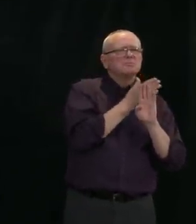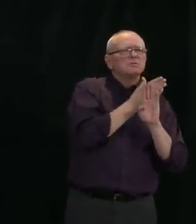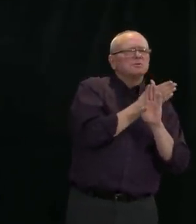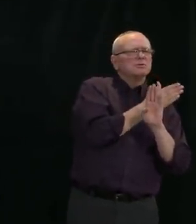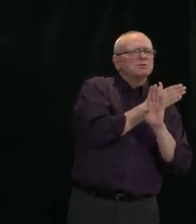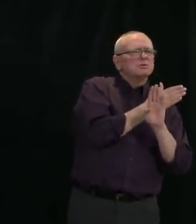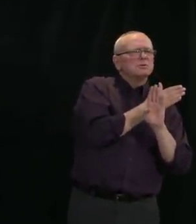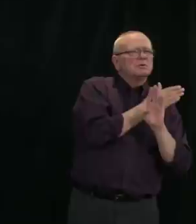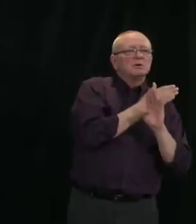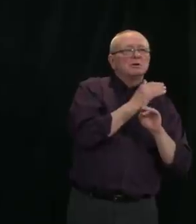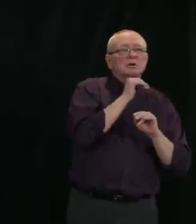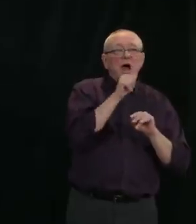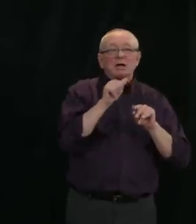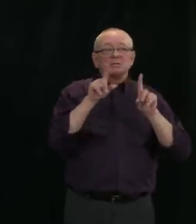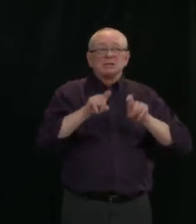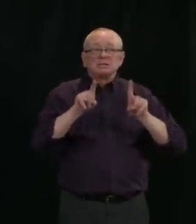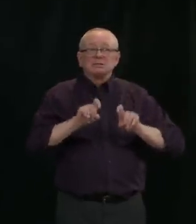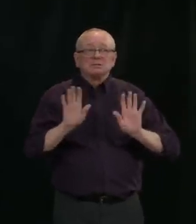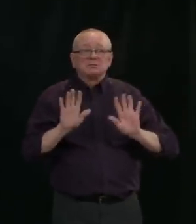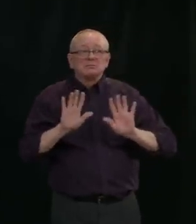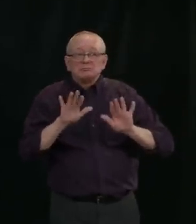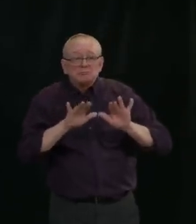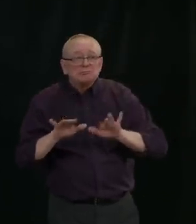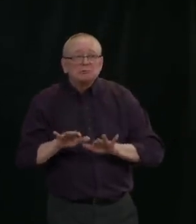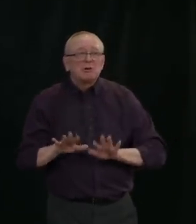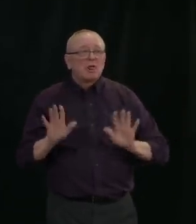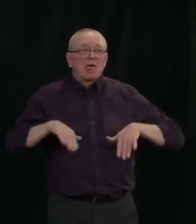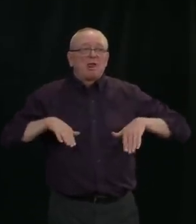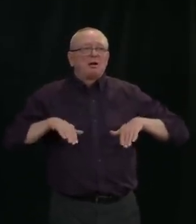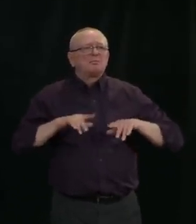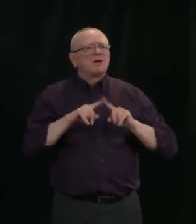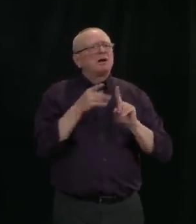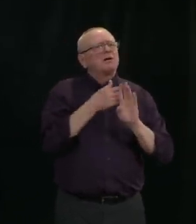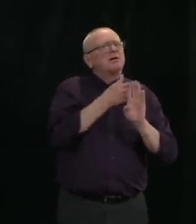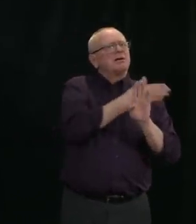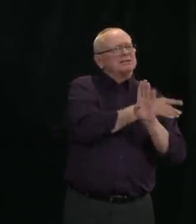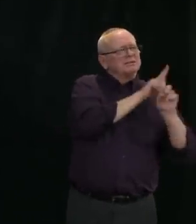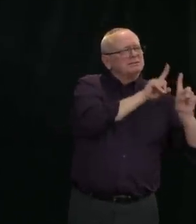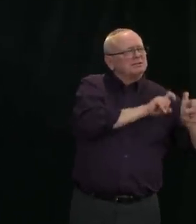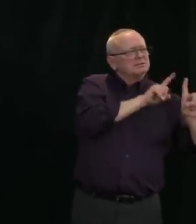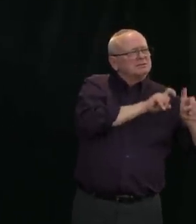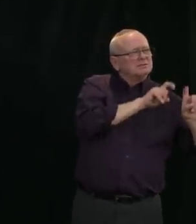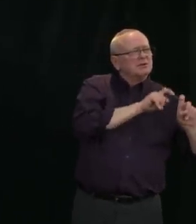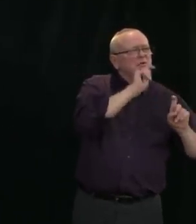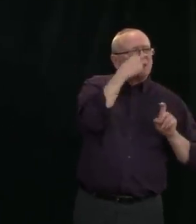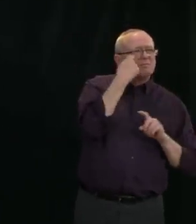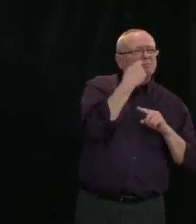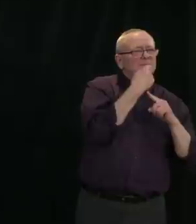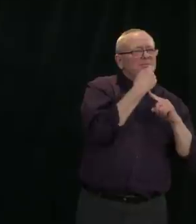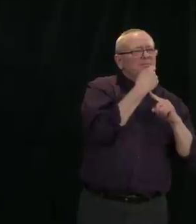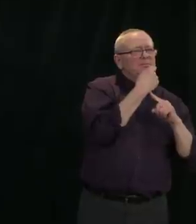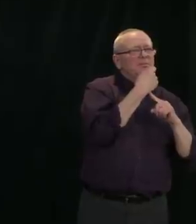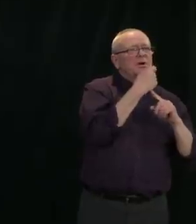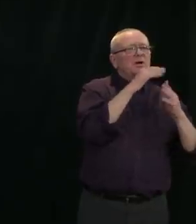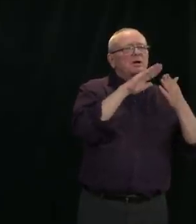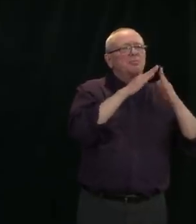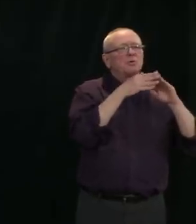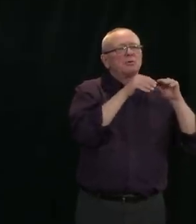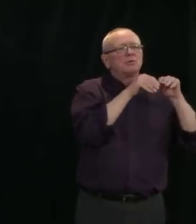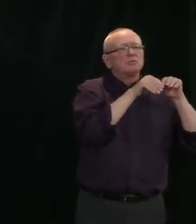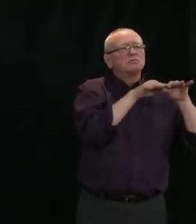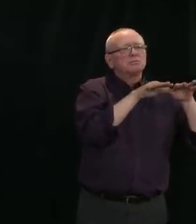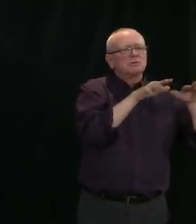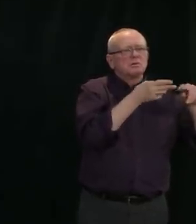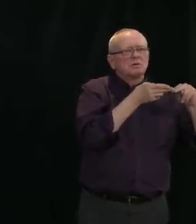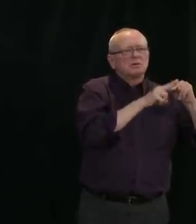the swab, we are seeing that our new daily numbers of community acquired cases have remained relatively constant over the last